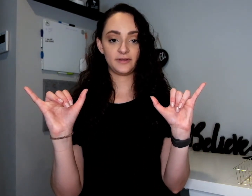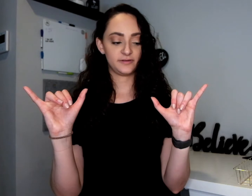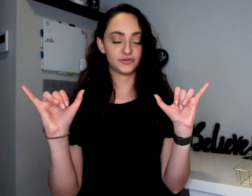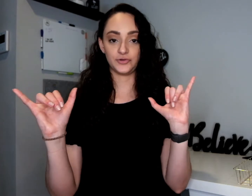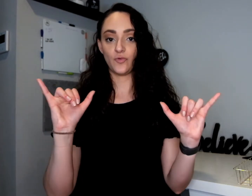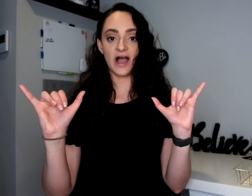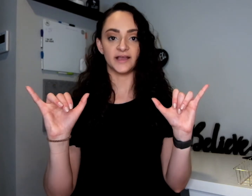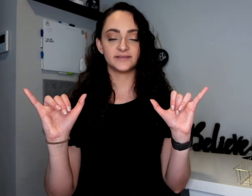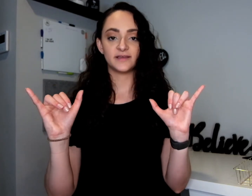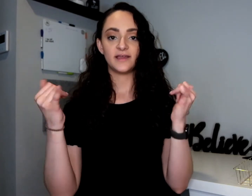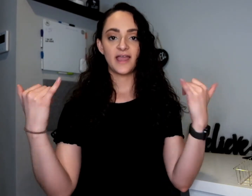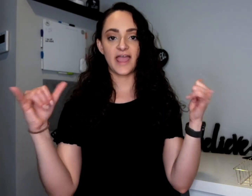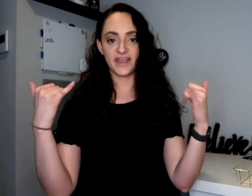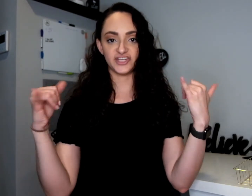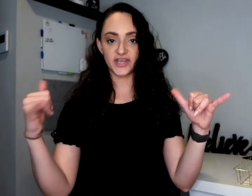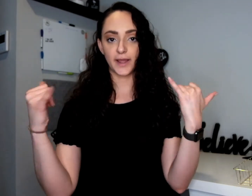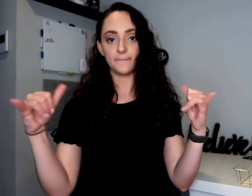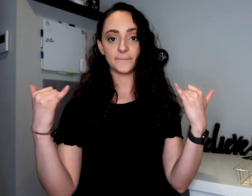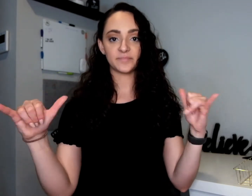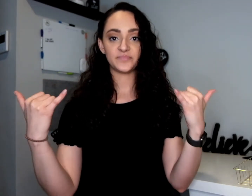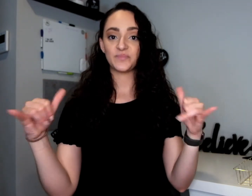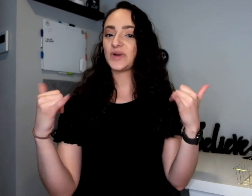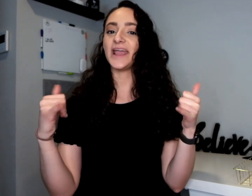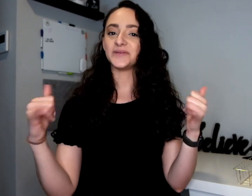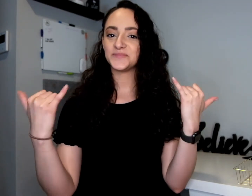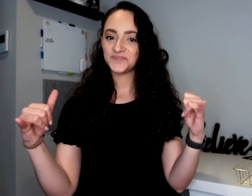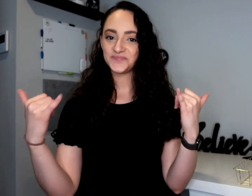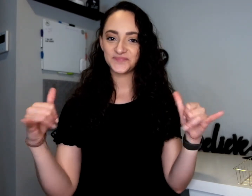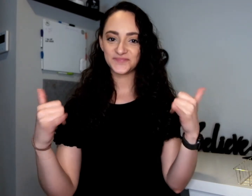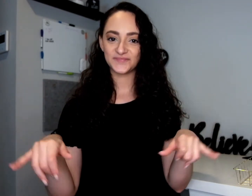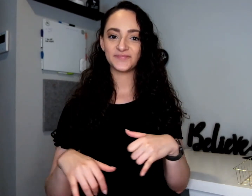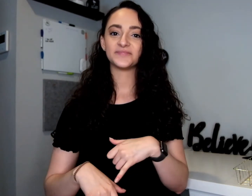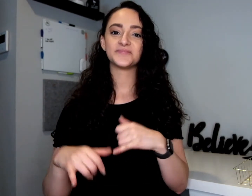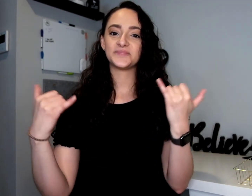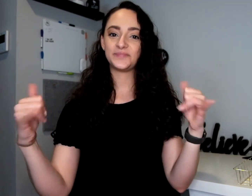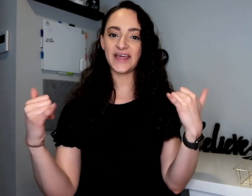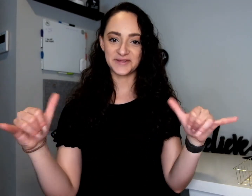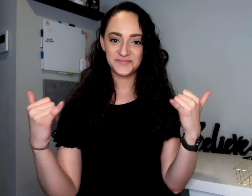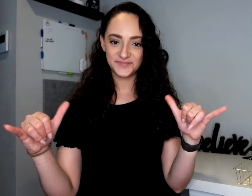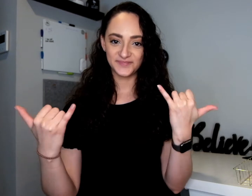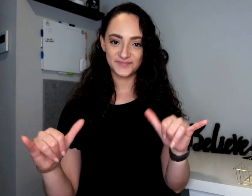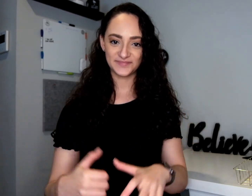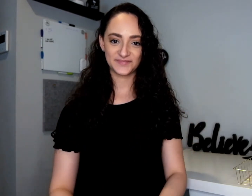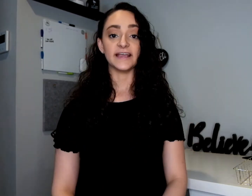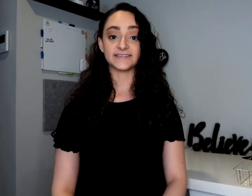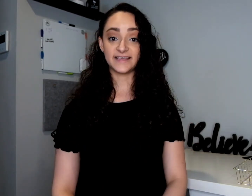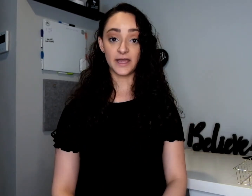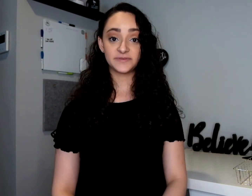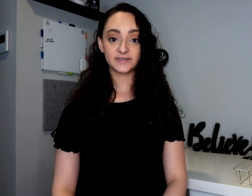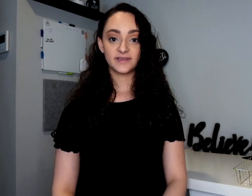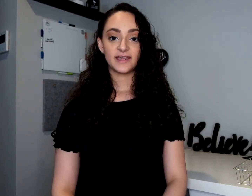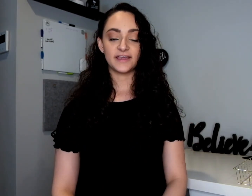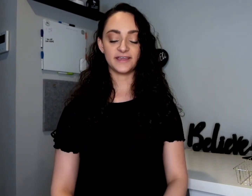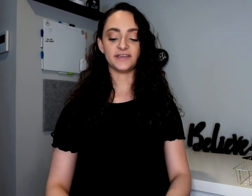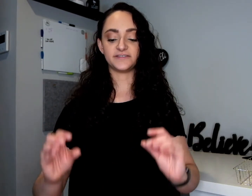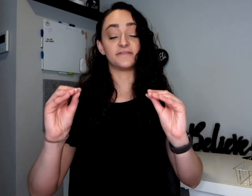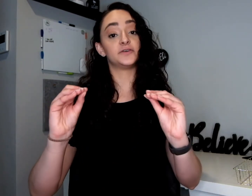Two Y's. And you shape them. Play. Play. Accept is the food